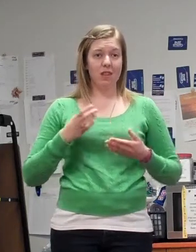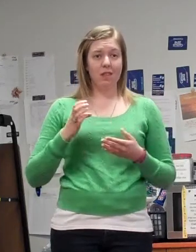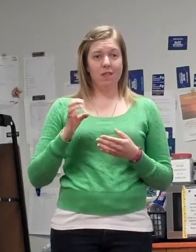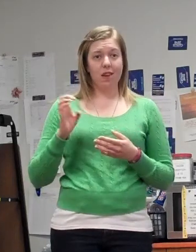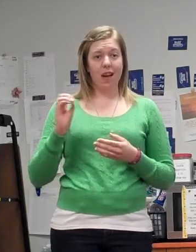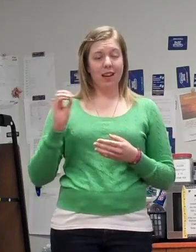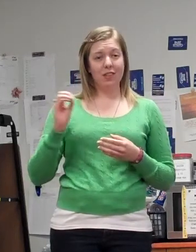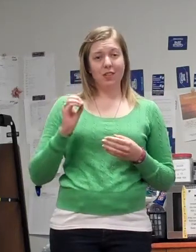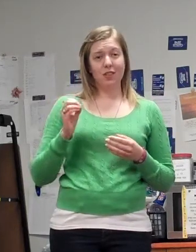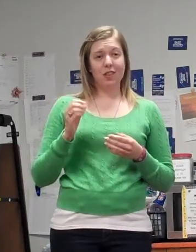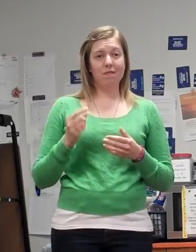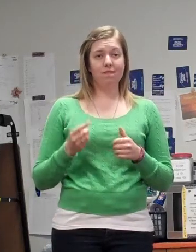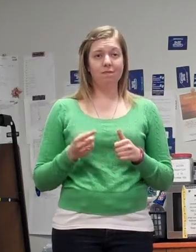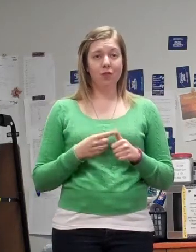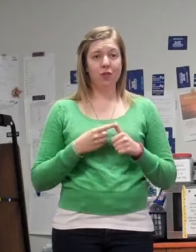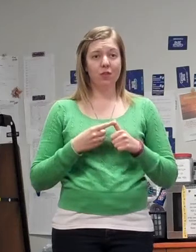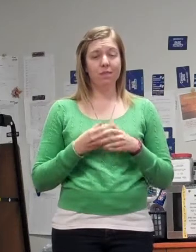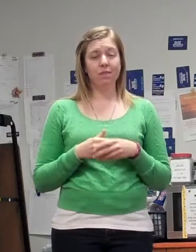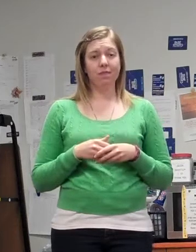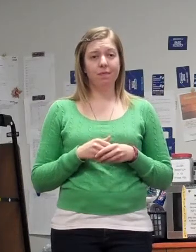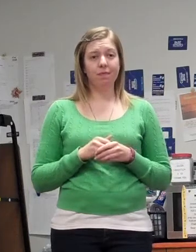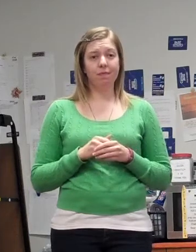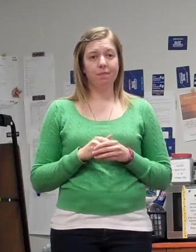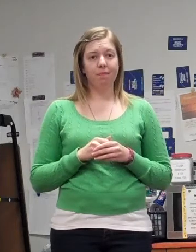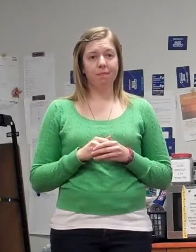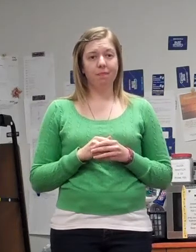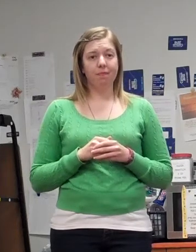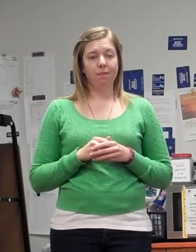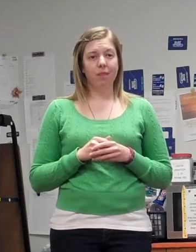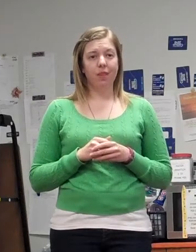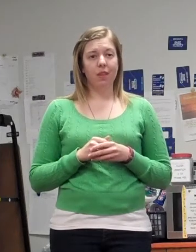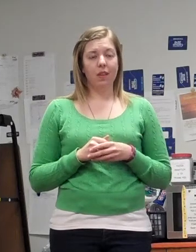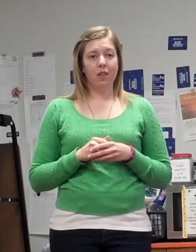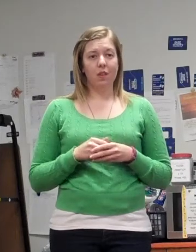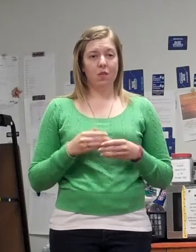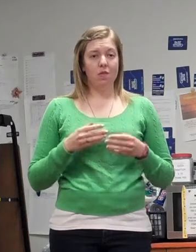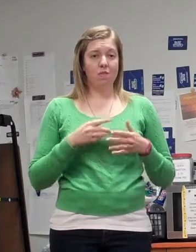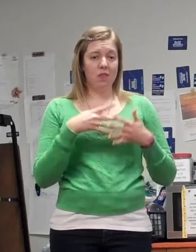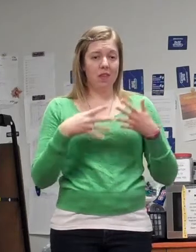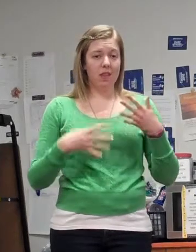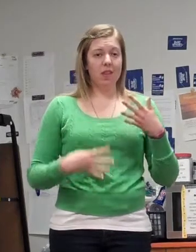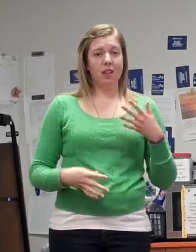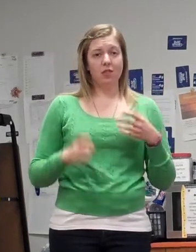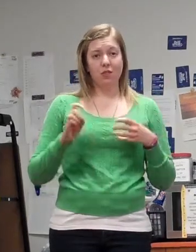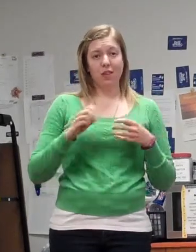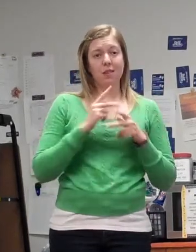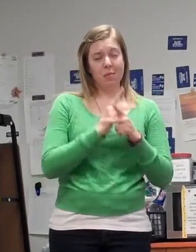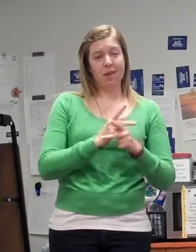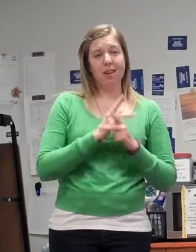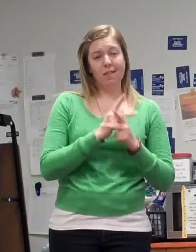So those are just kind of things that you have to watch out for. someone coming into the emergency room that does.